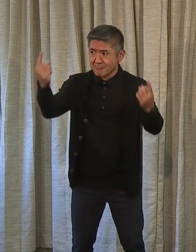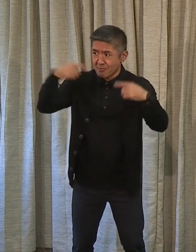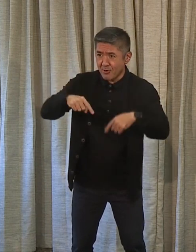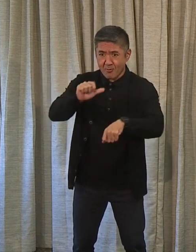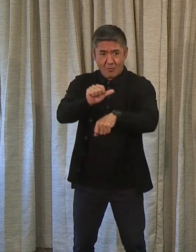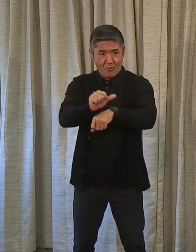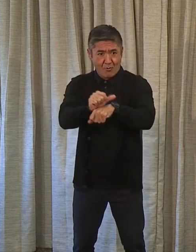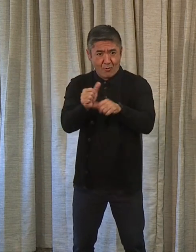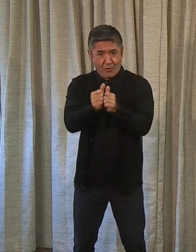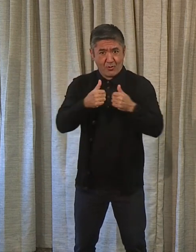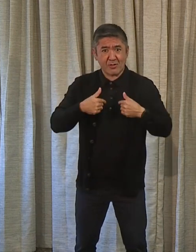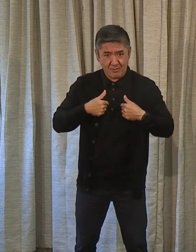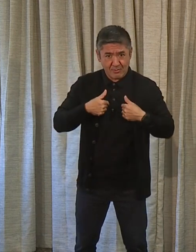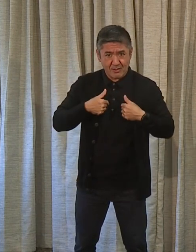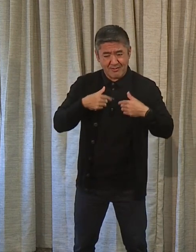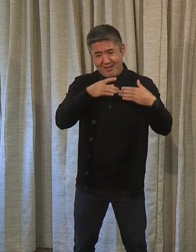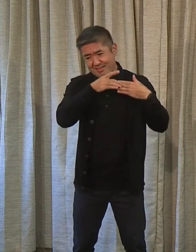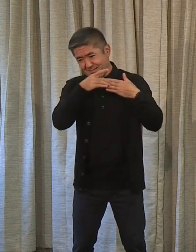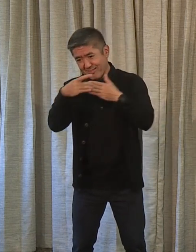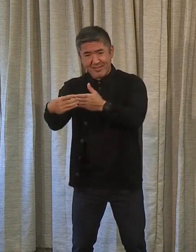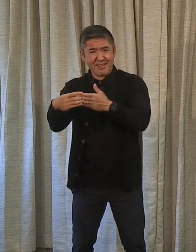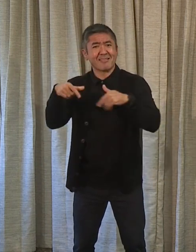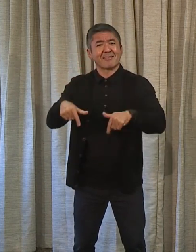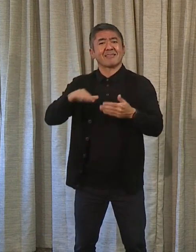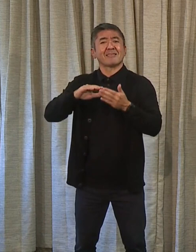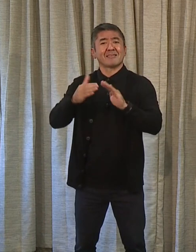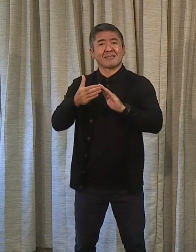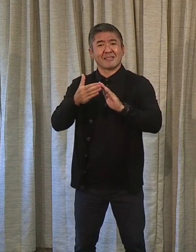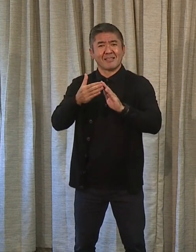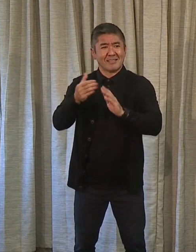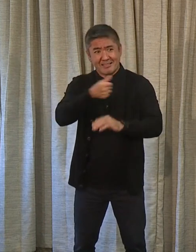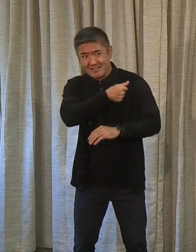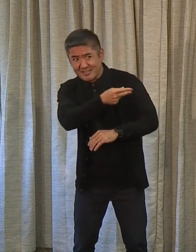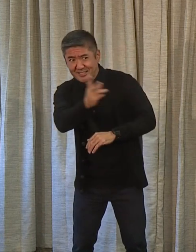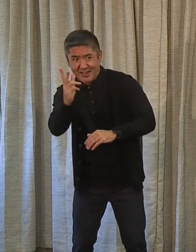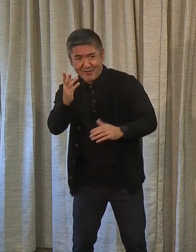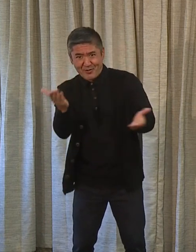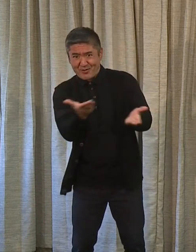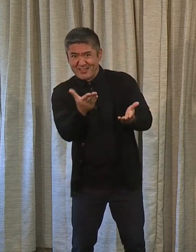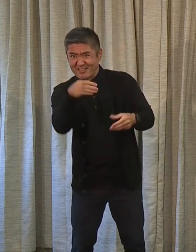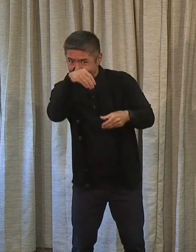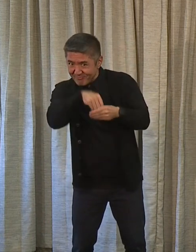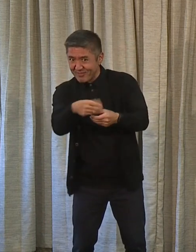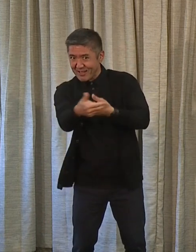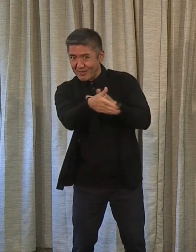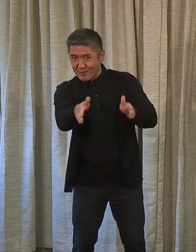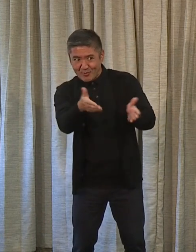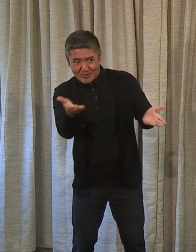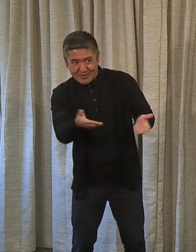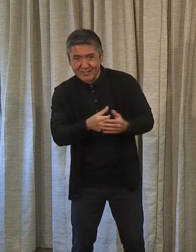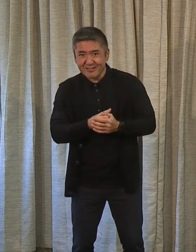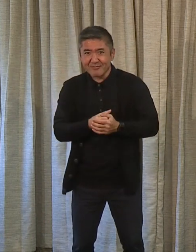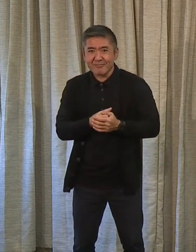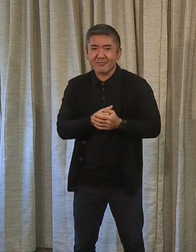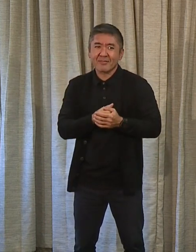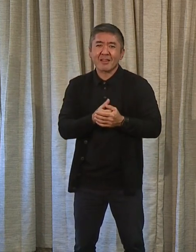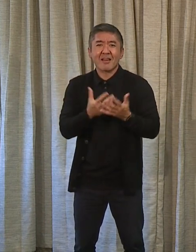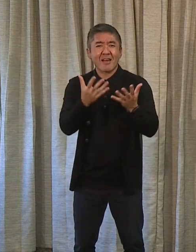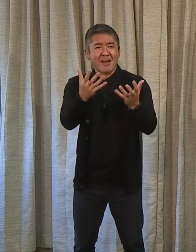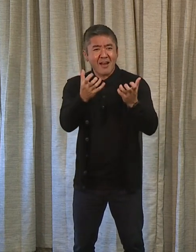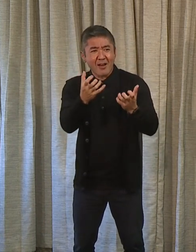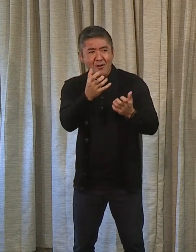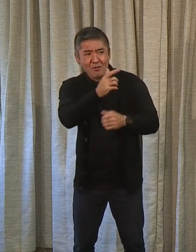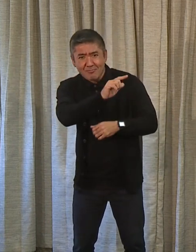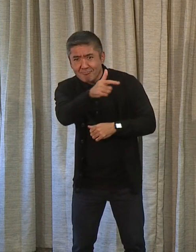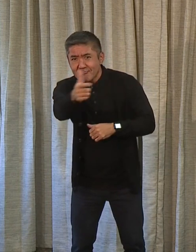day and lead the city. And a number of them are in this room today, and I want all of them to have something to say